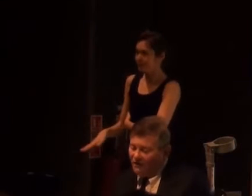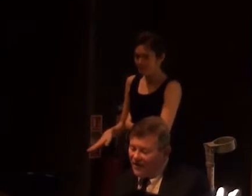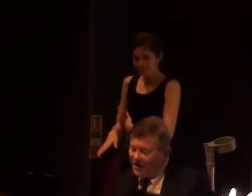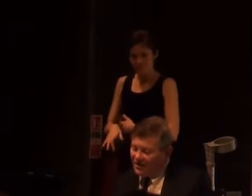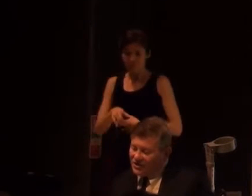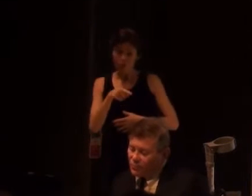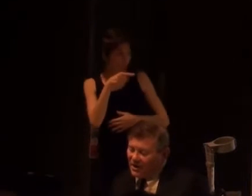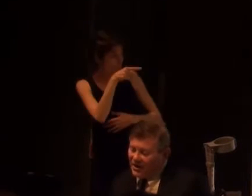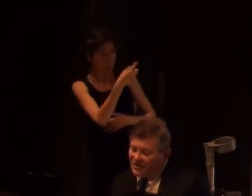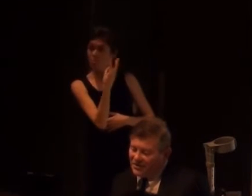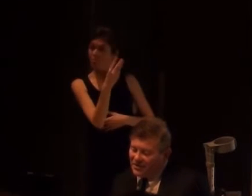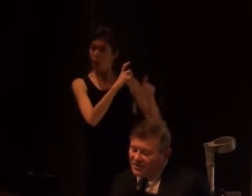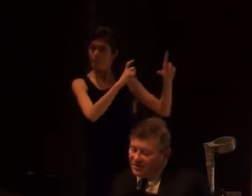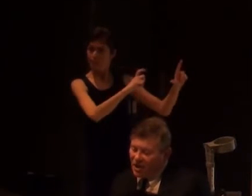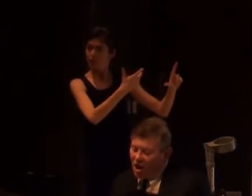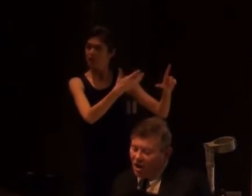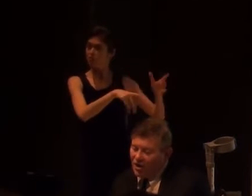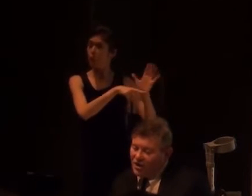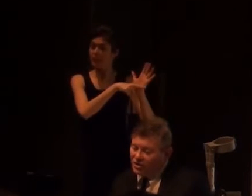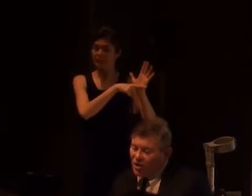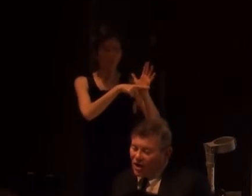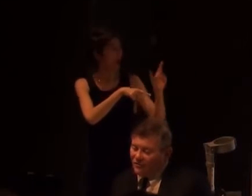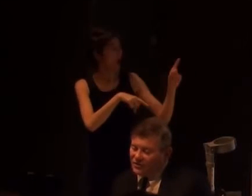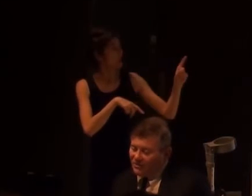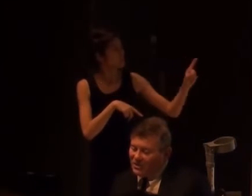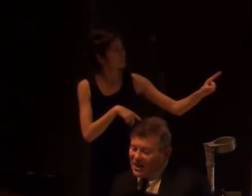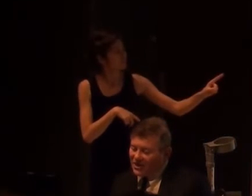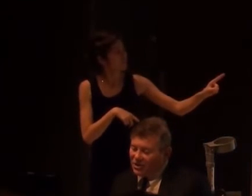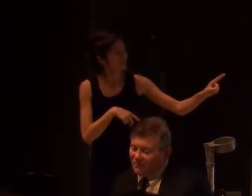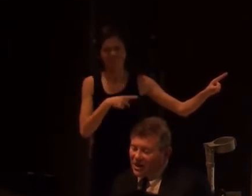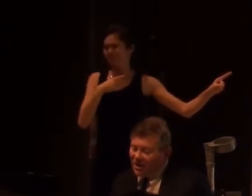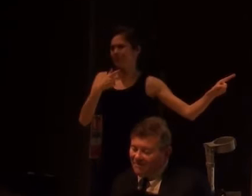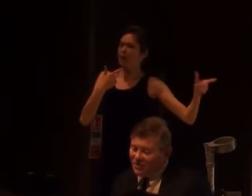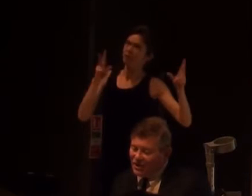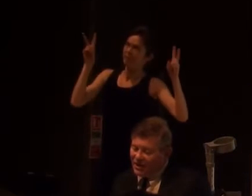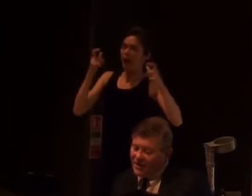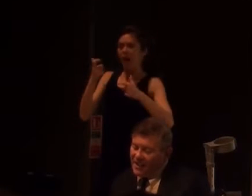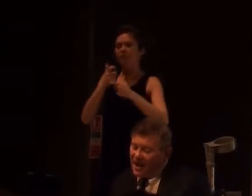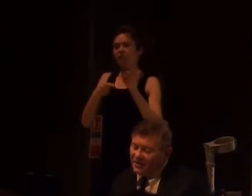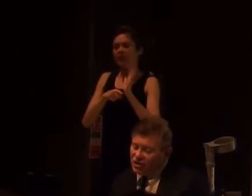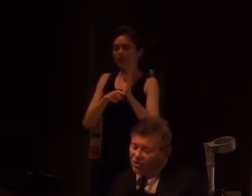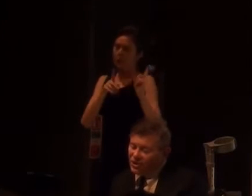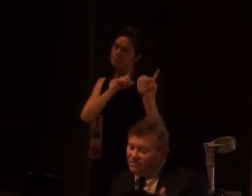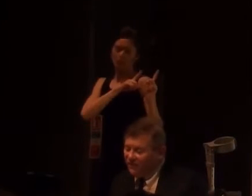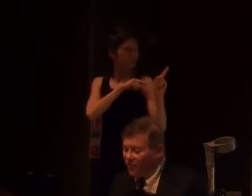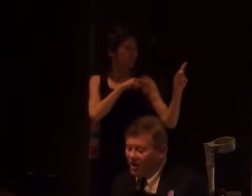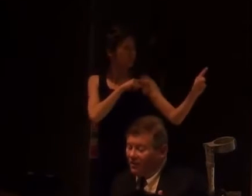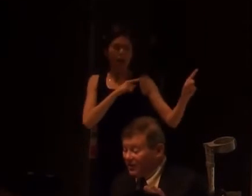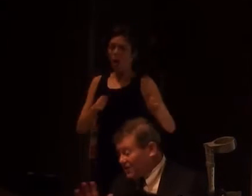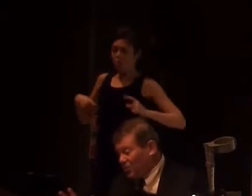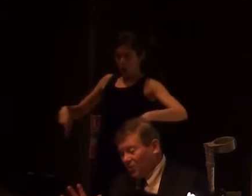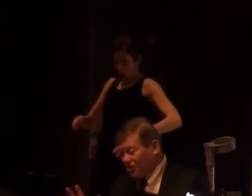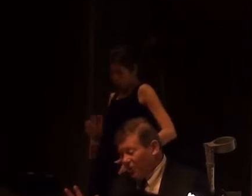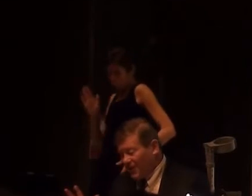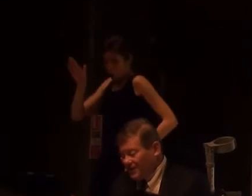The laugh here in this one is that the car has gone over someone's legs, so you have a double amputee, and the shot is before and